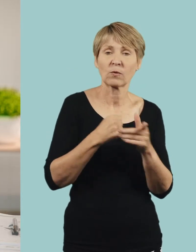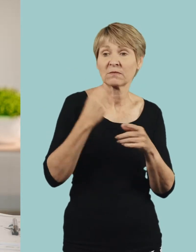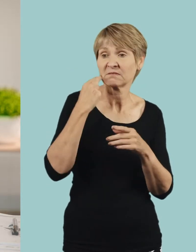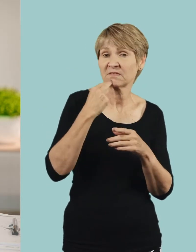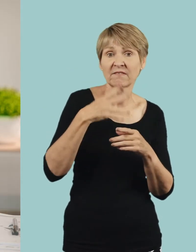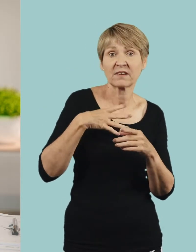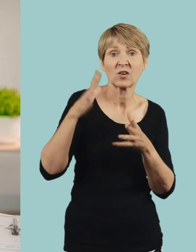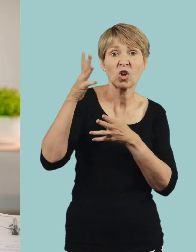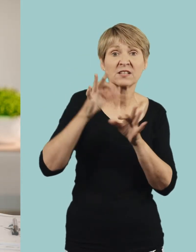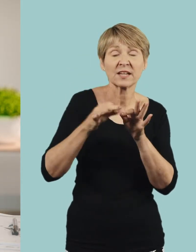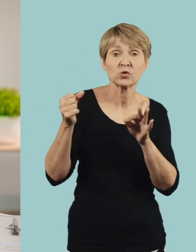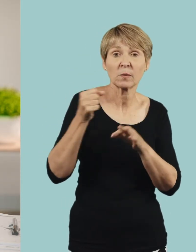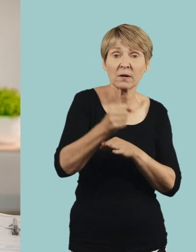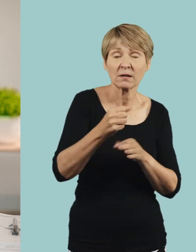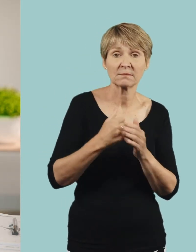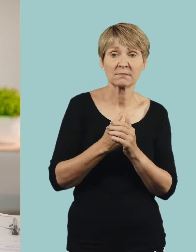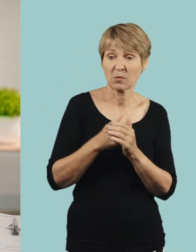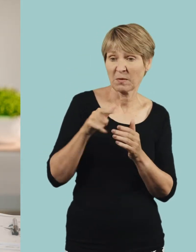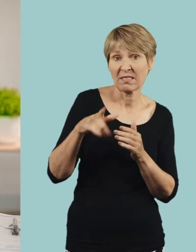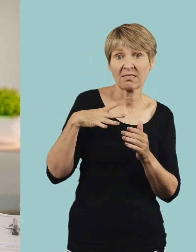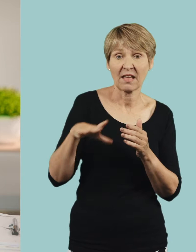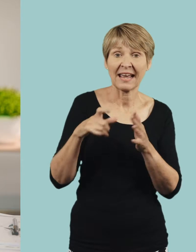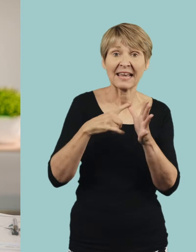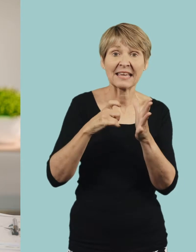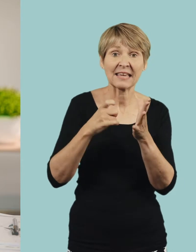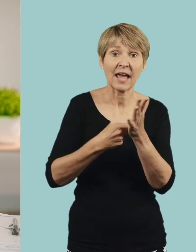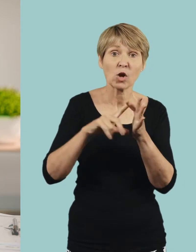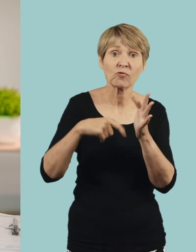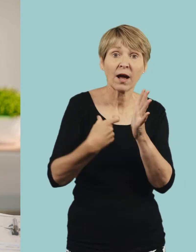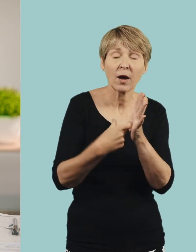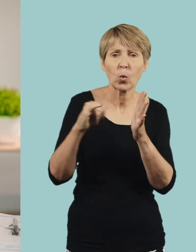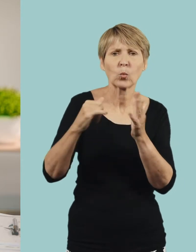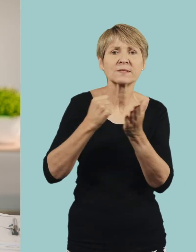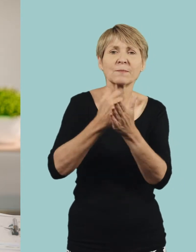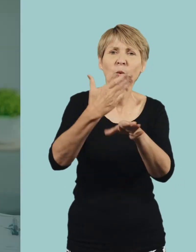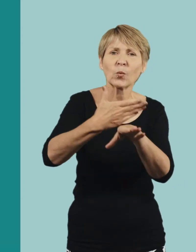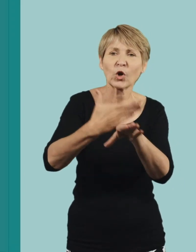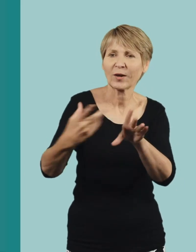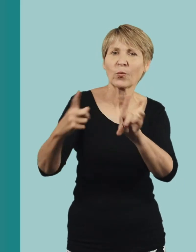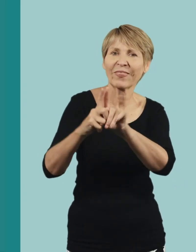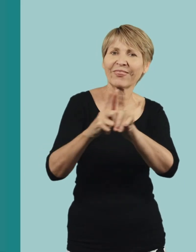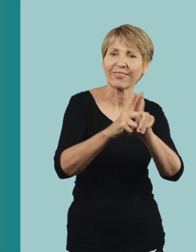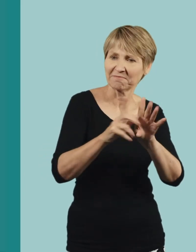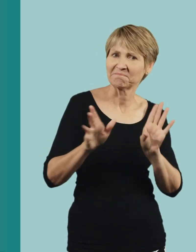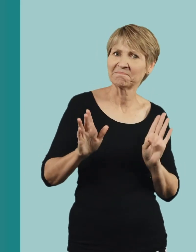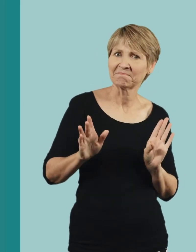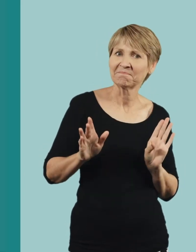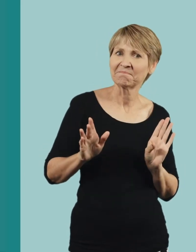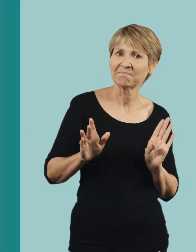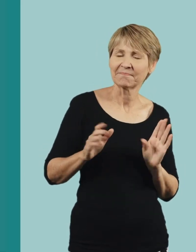having an employment support worker or carer to accompany the candidate to the interview if needed. When you are interviewing a person with